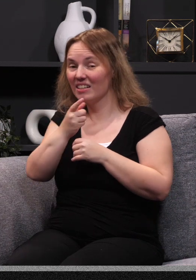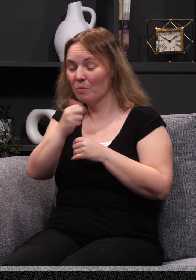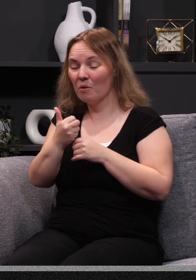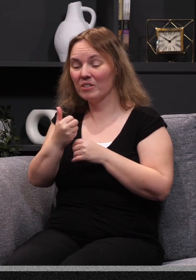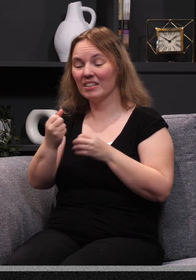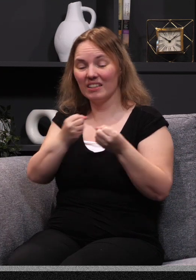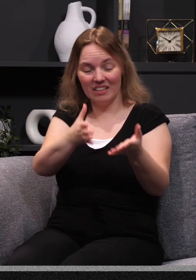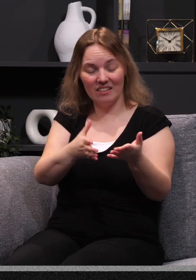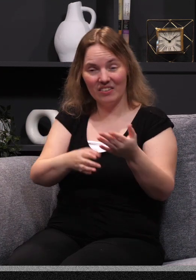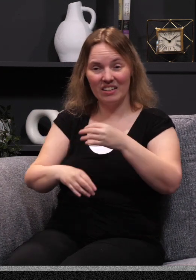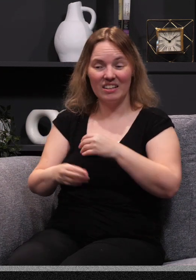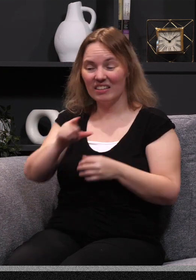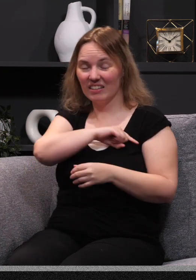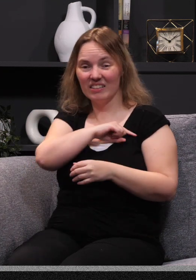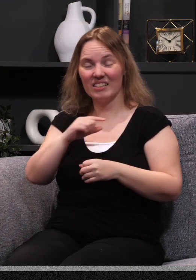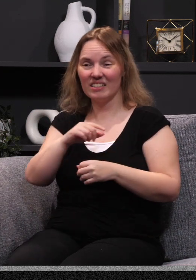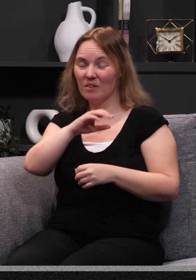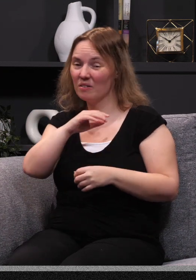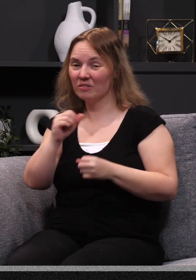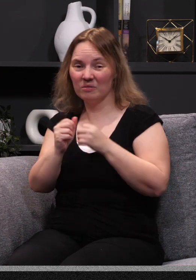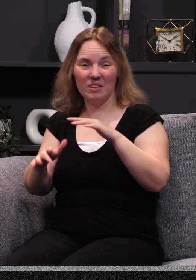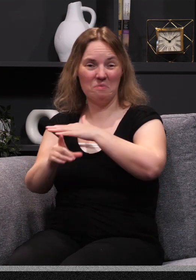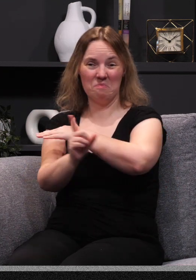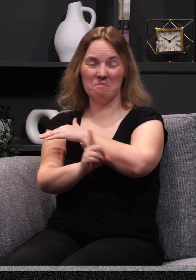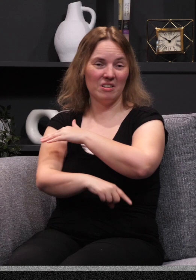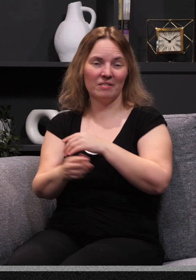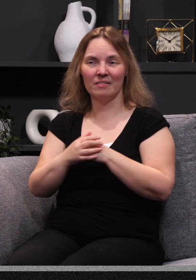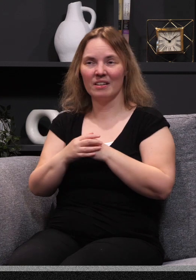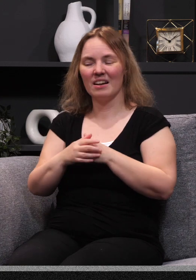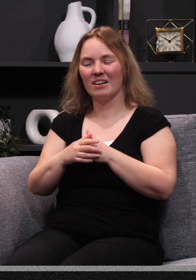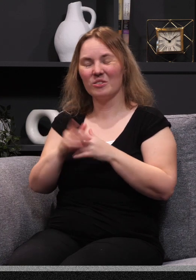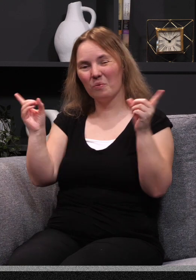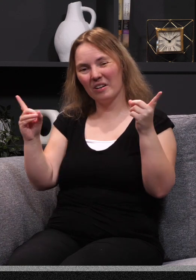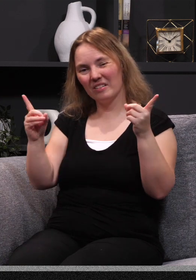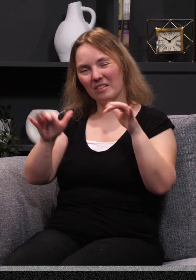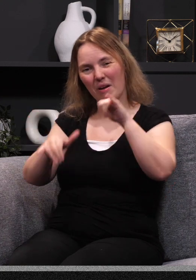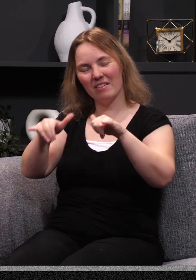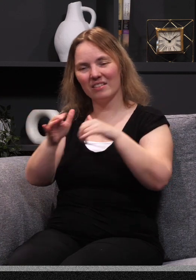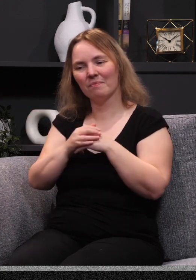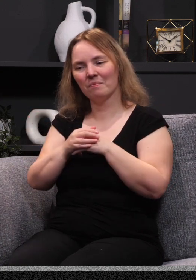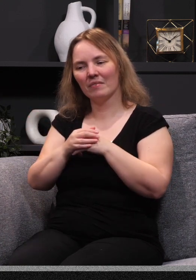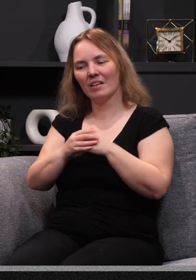unpunished. So where's the balance? I believe the balance is simply this. That as perfect love,